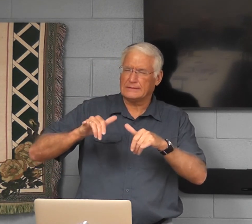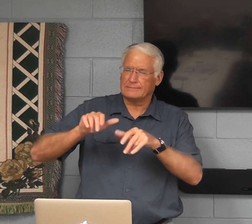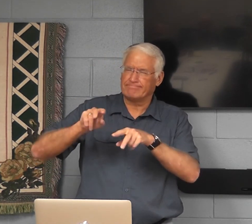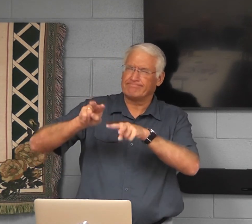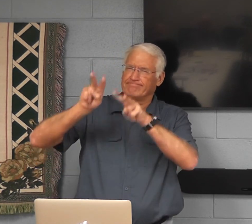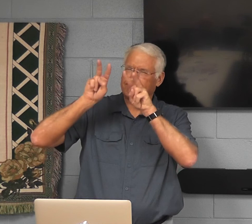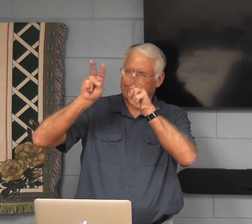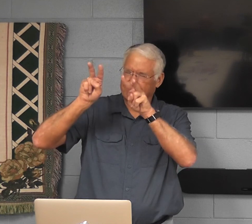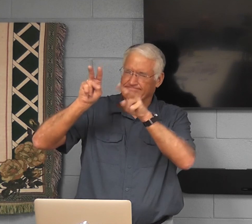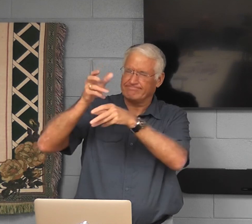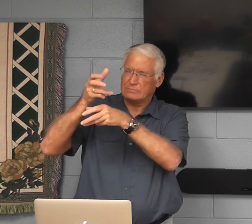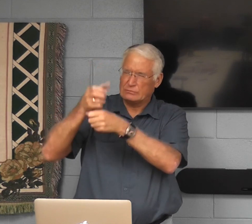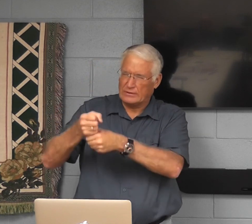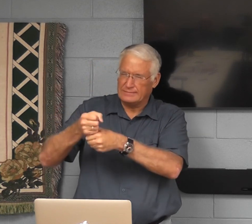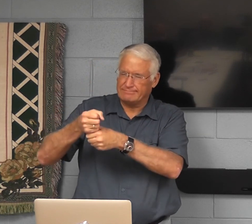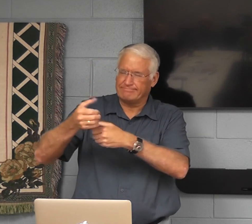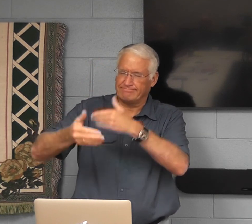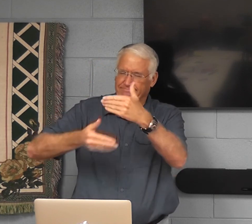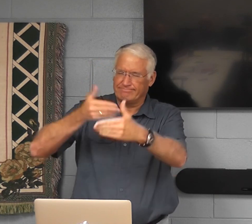God would take